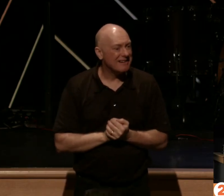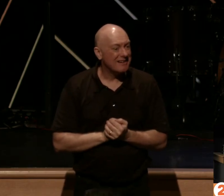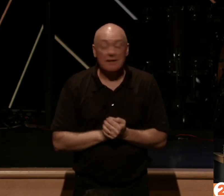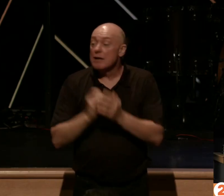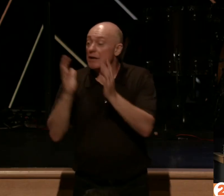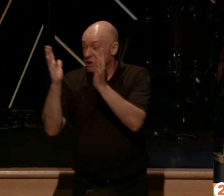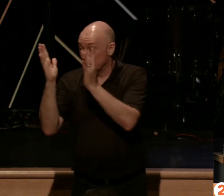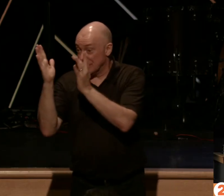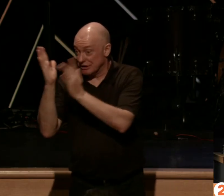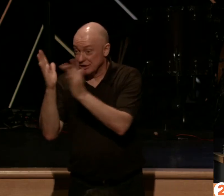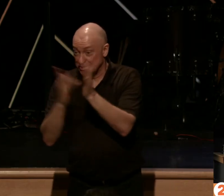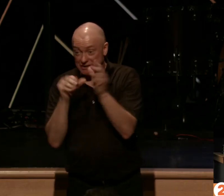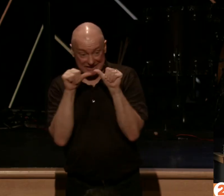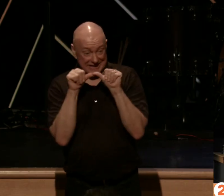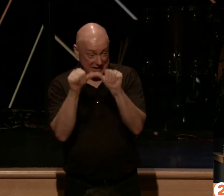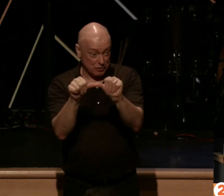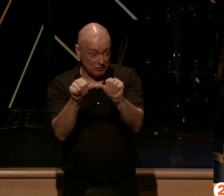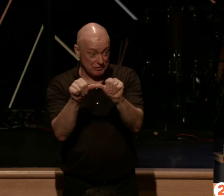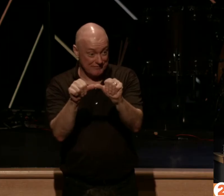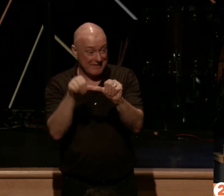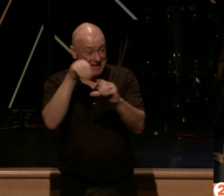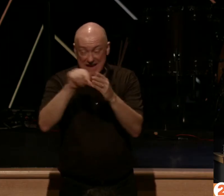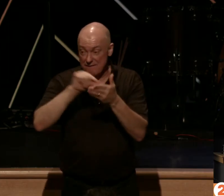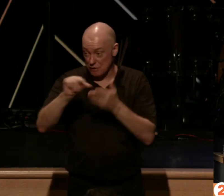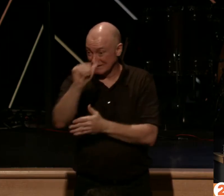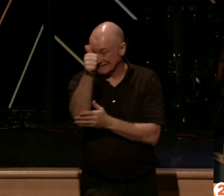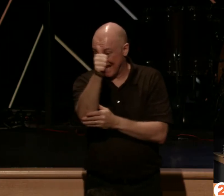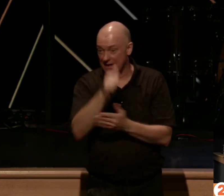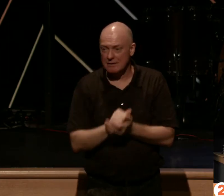Jesus continues in verse 10. Look what he says.